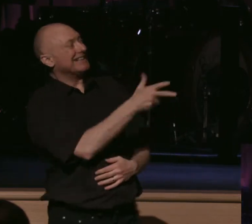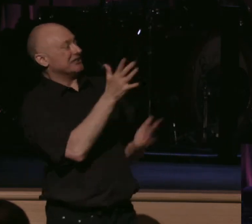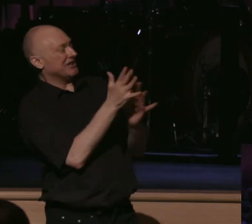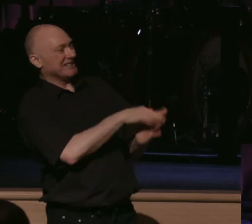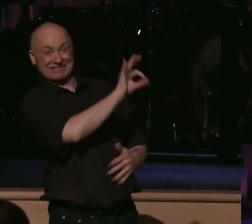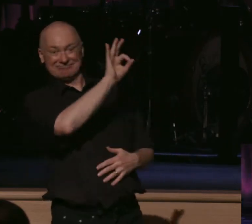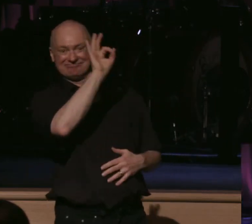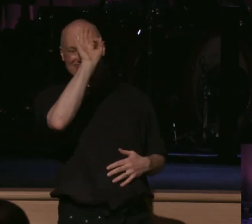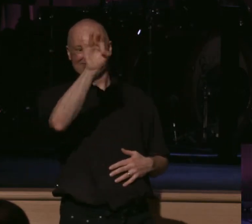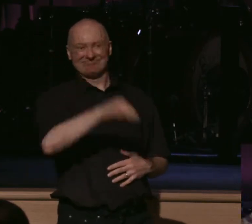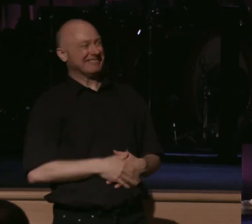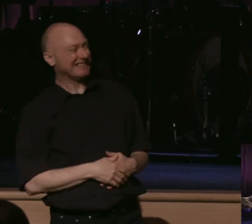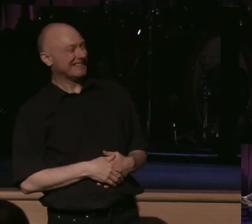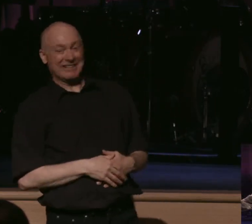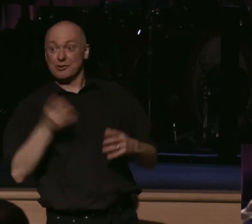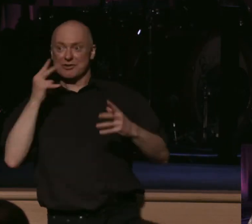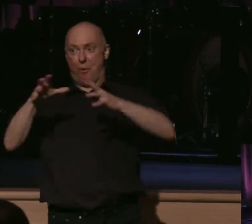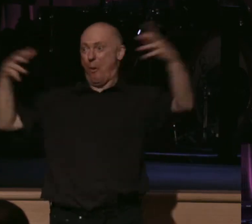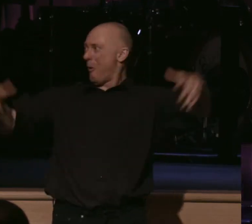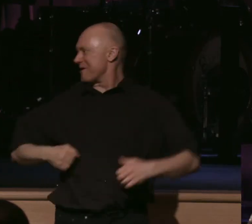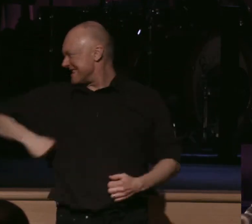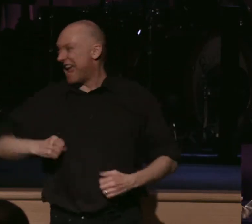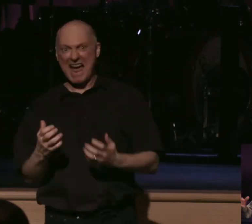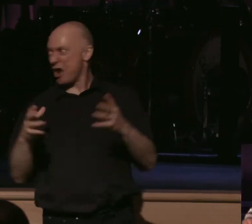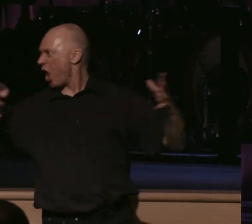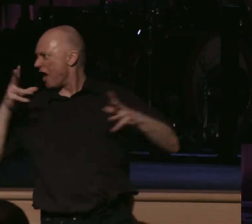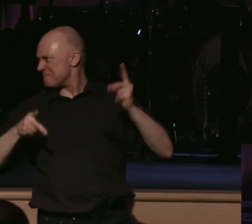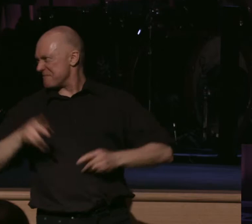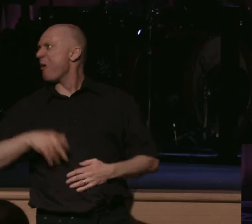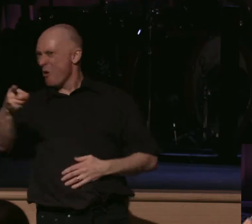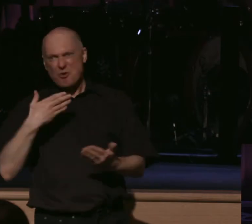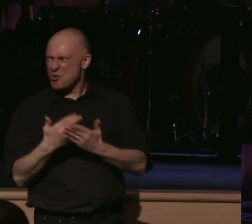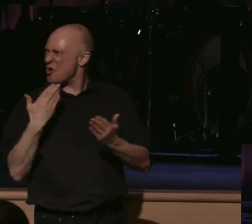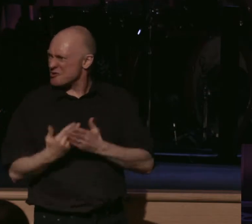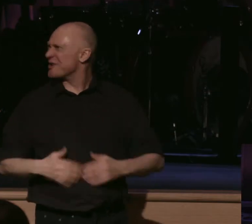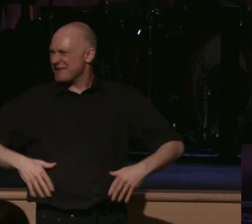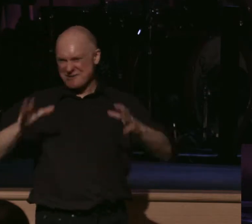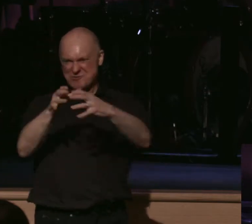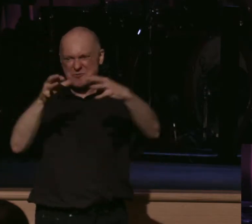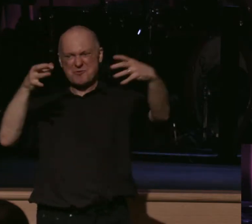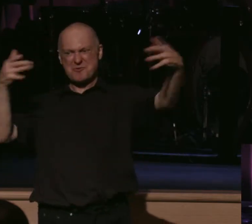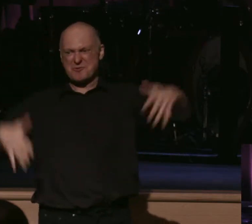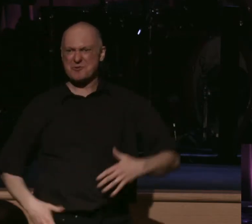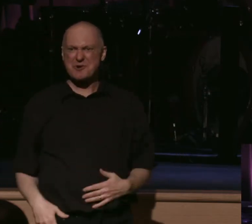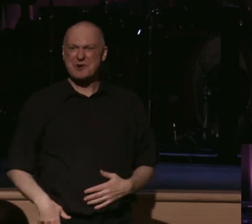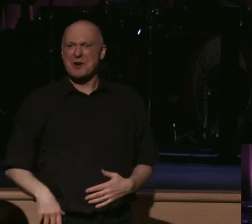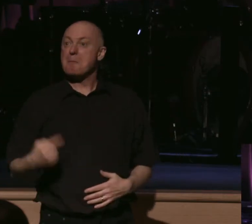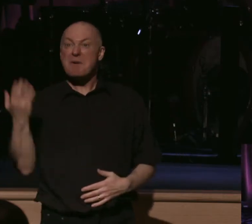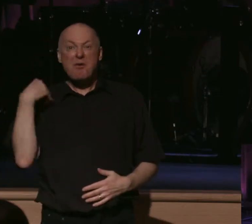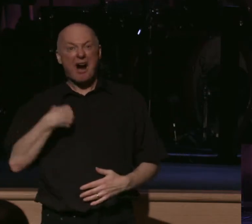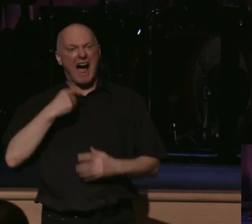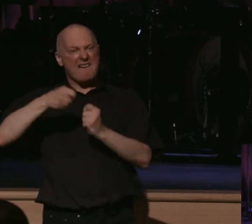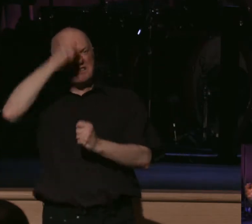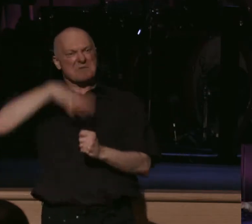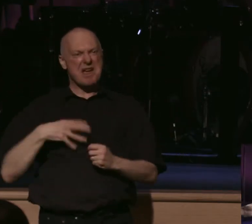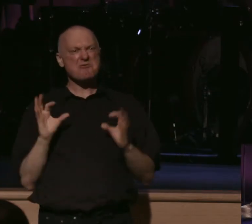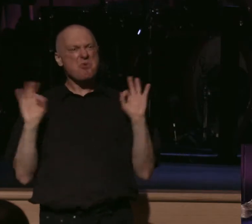disciples, you see all the crowds gathering, and you're like, yeah! This is going great, man. I was a fisherman, a nobody. I was a task.